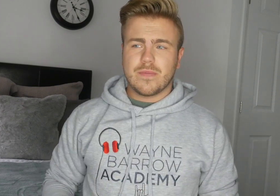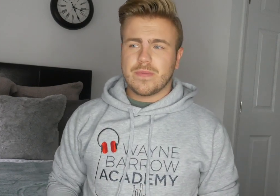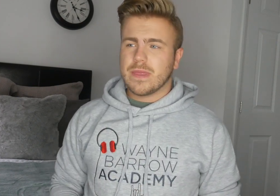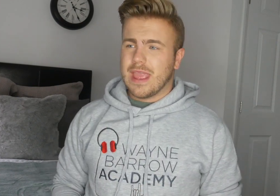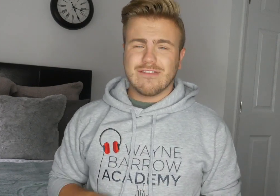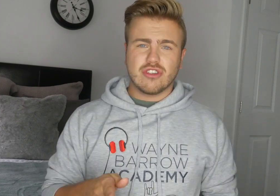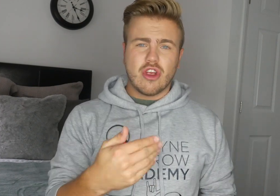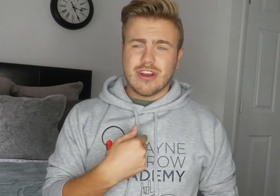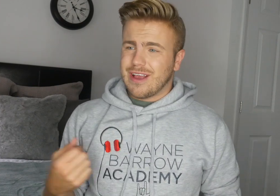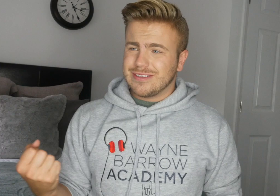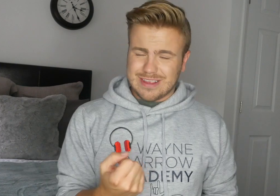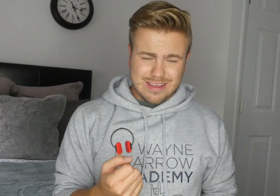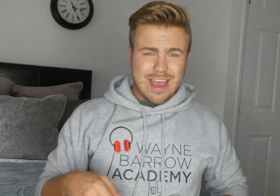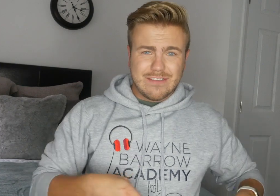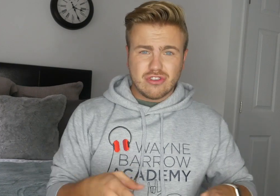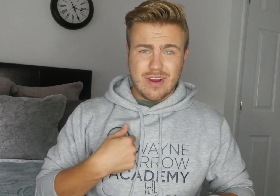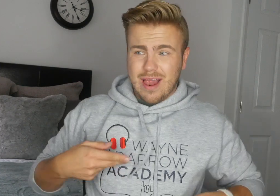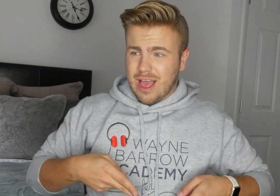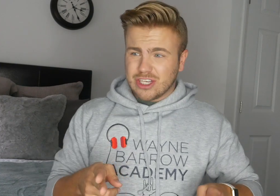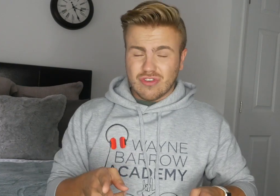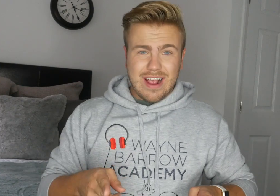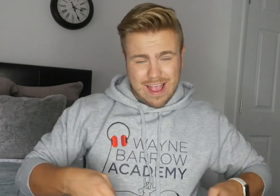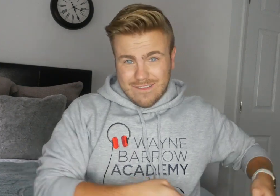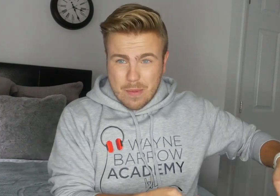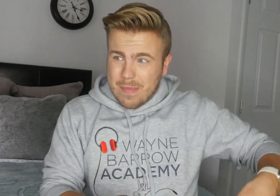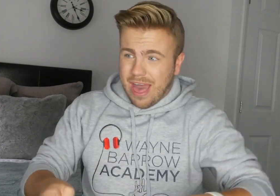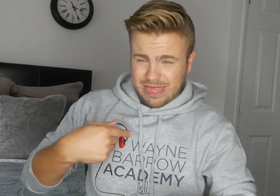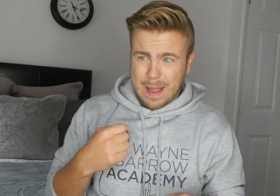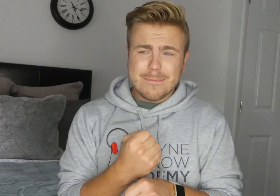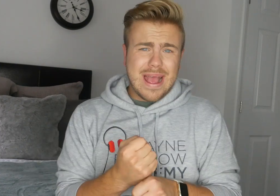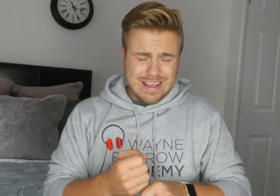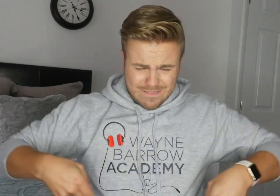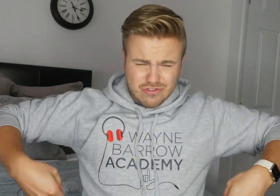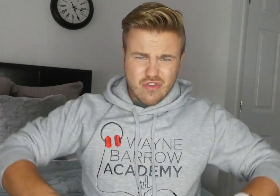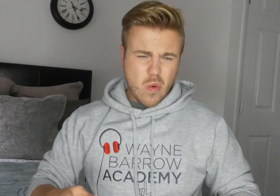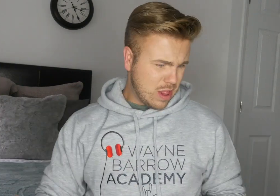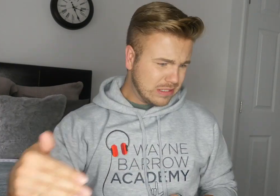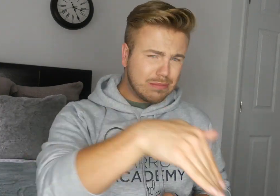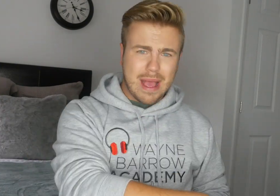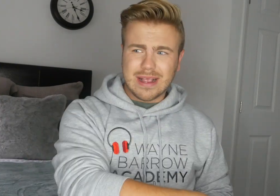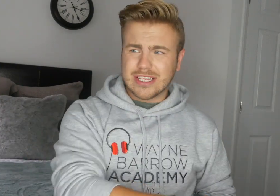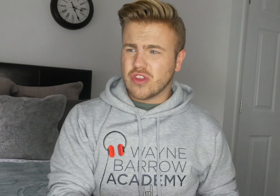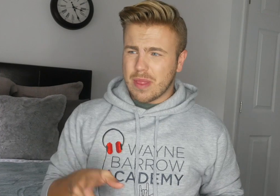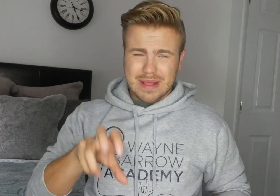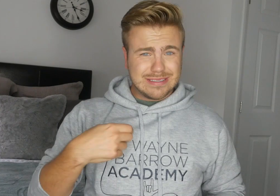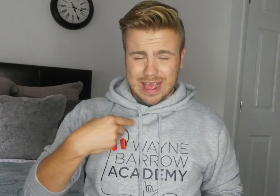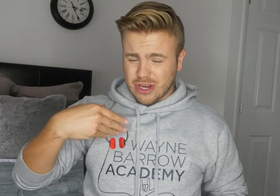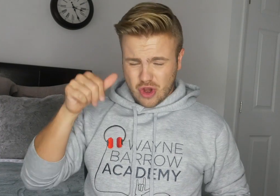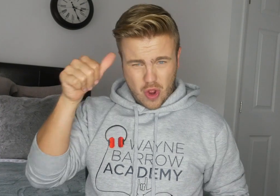Every turn I take Every trail I track Every path I make Every road leads back To the place I know